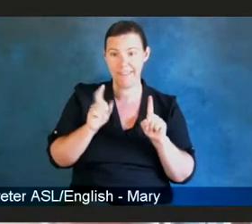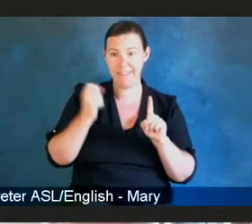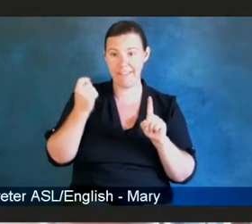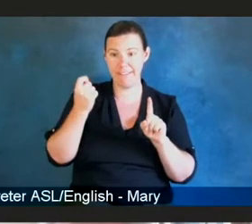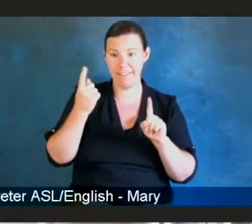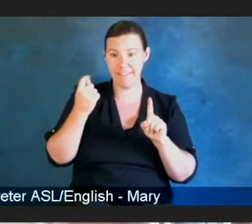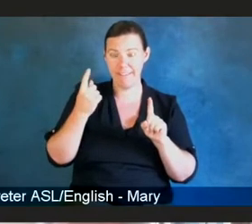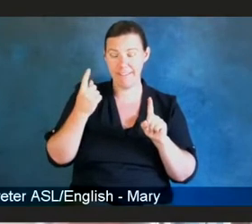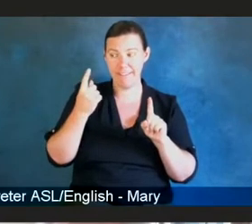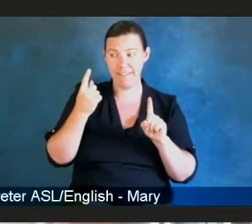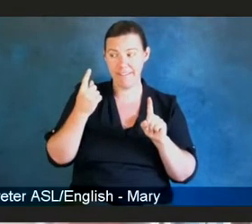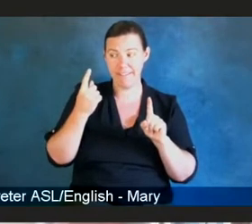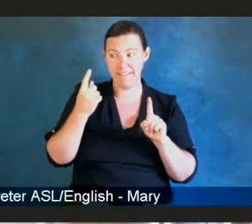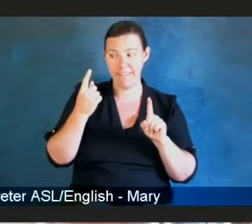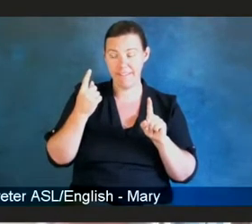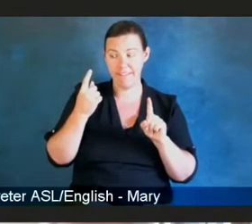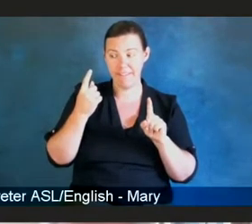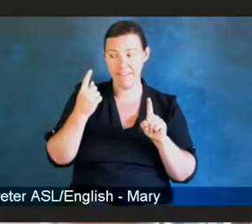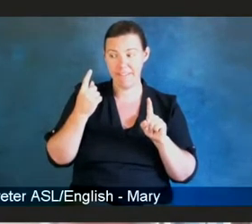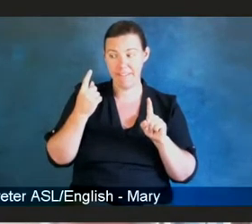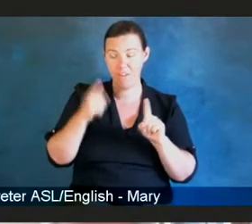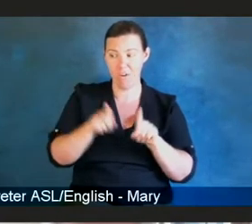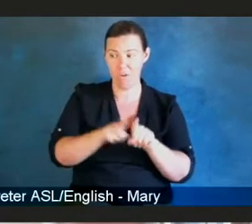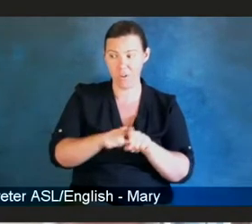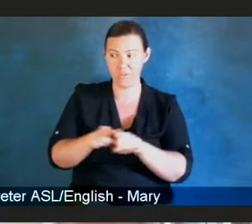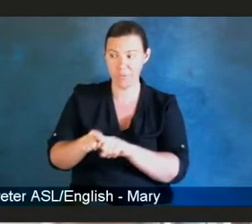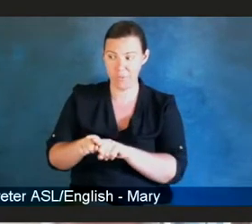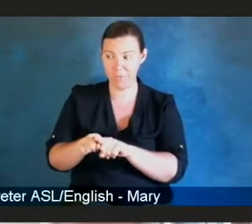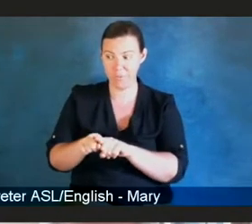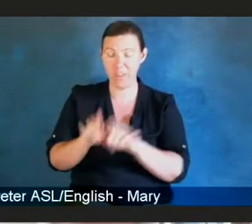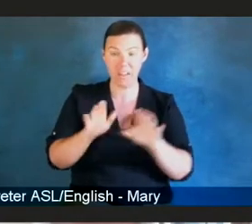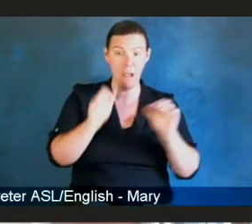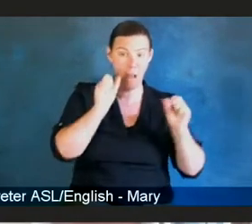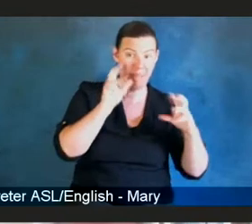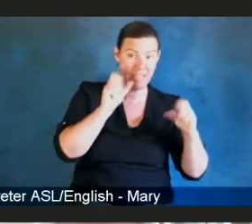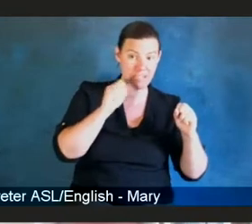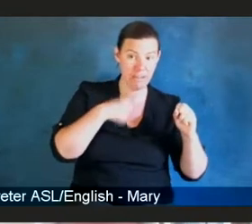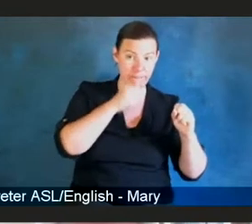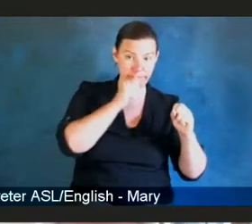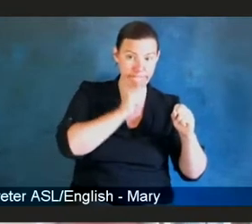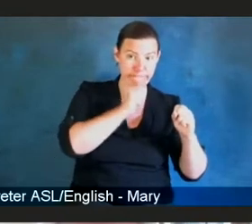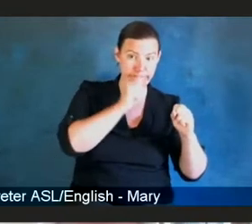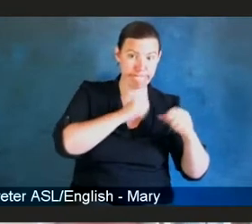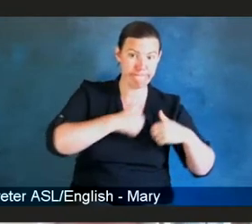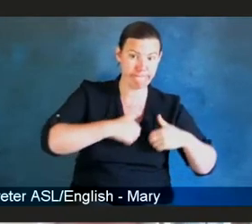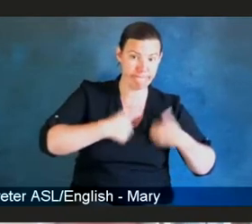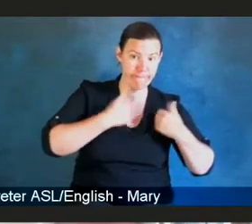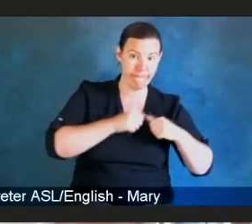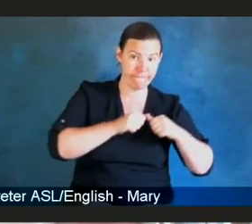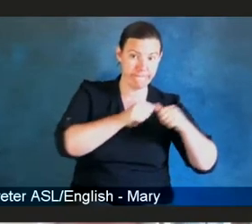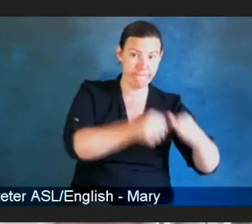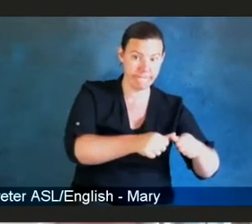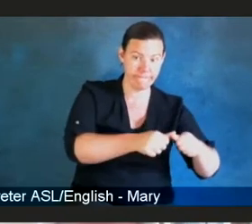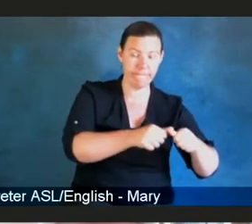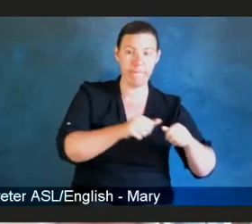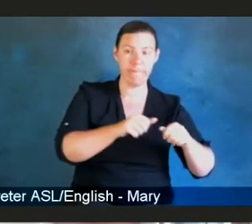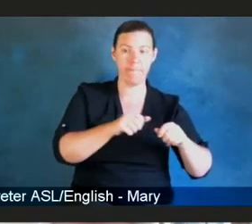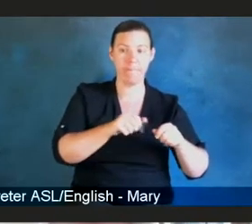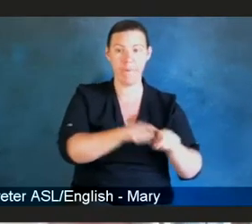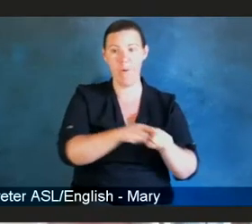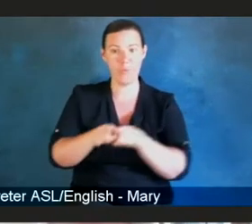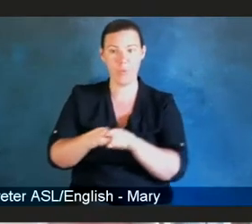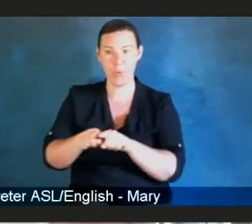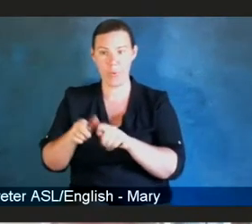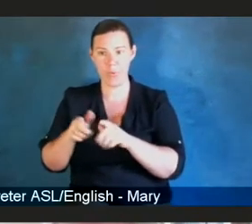it's amazing that, you know, in this day and age,